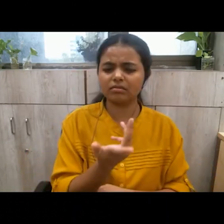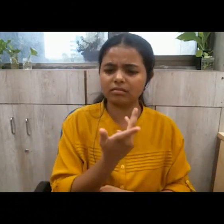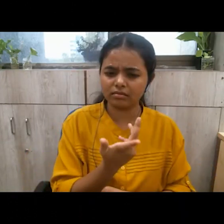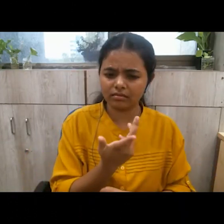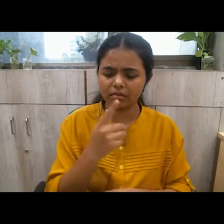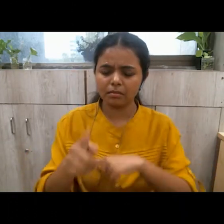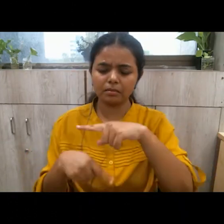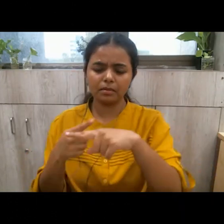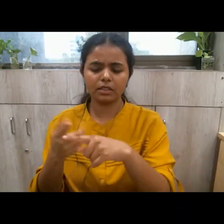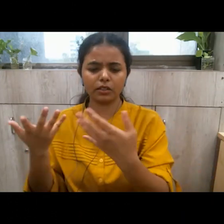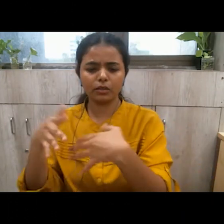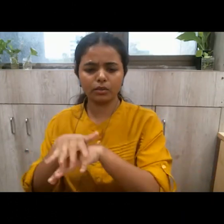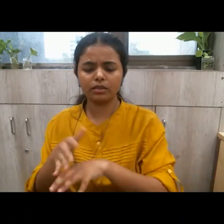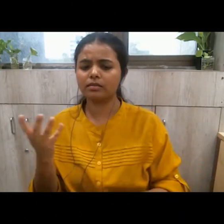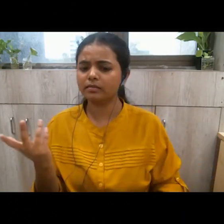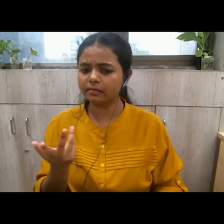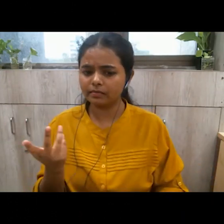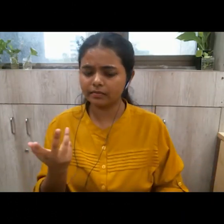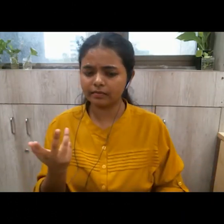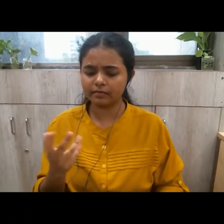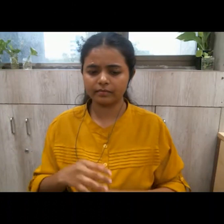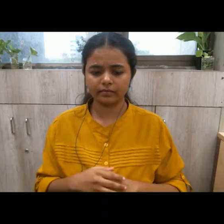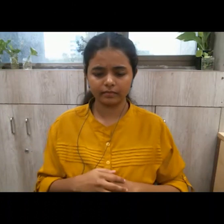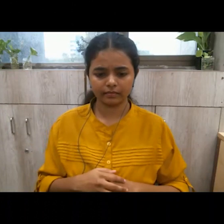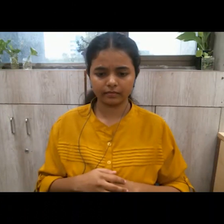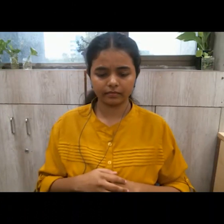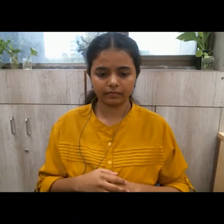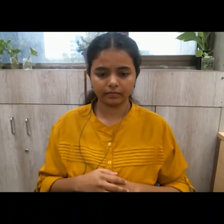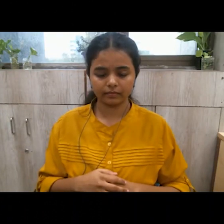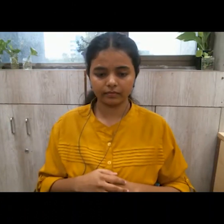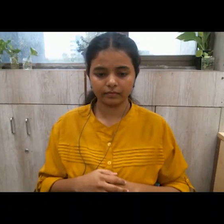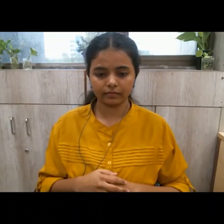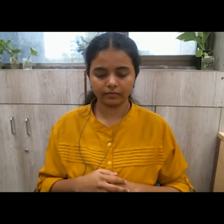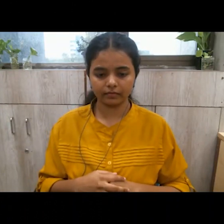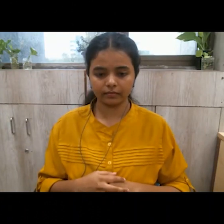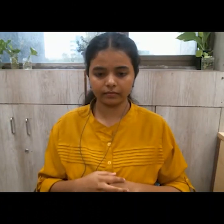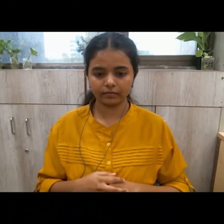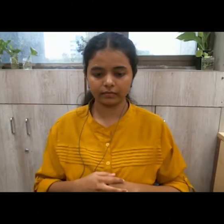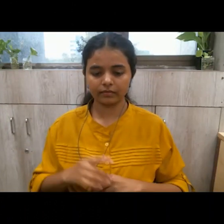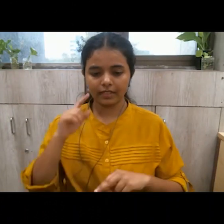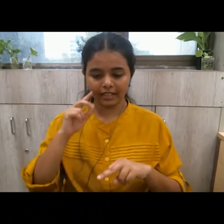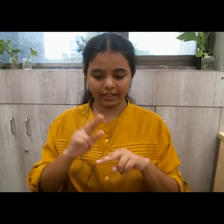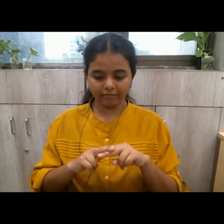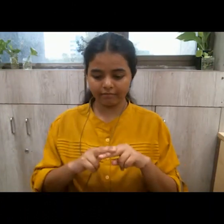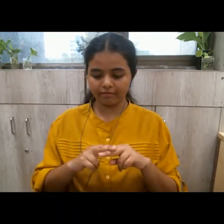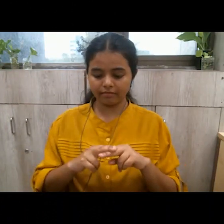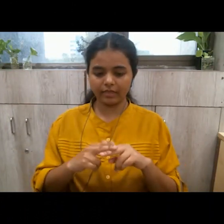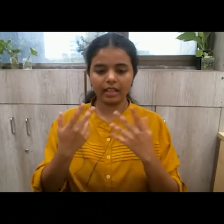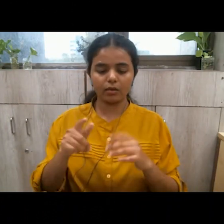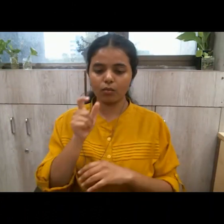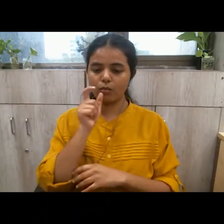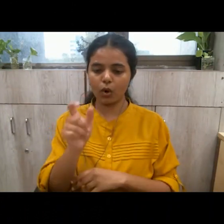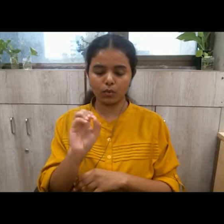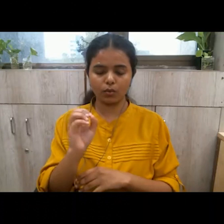if i have not mentioned which community, caste, religion,